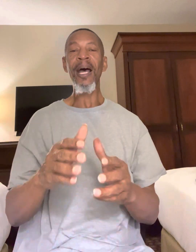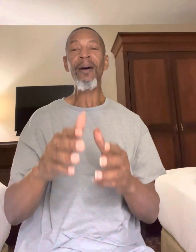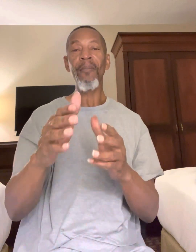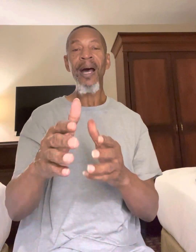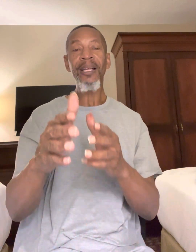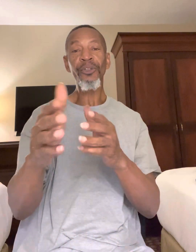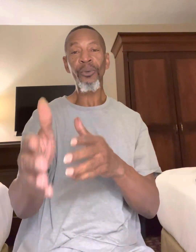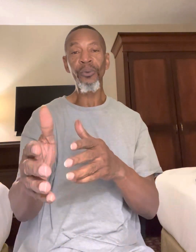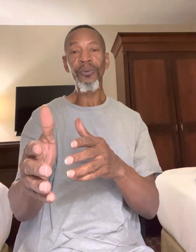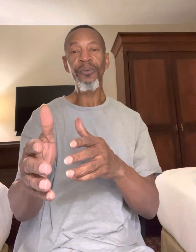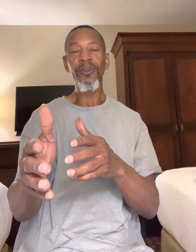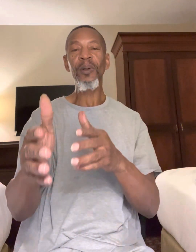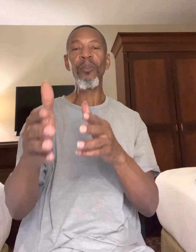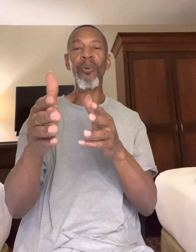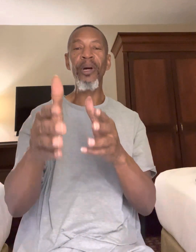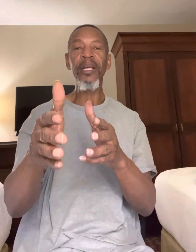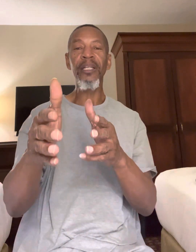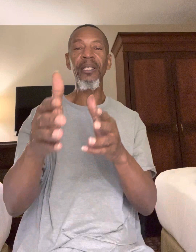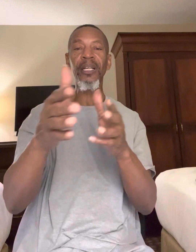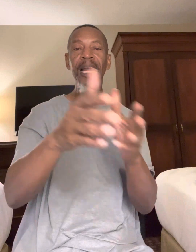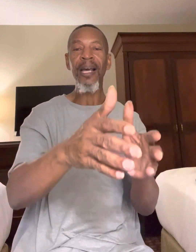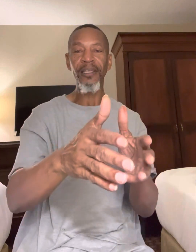my truth breaking the liar?